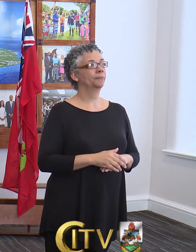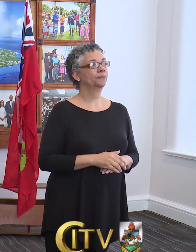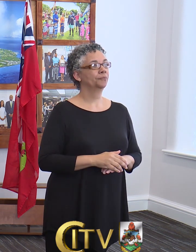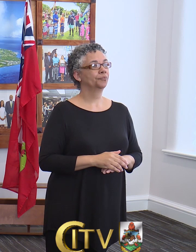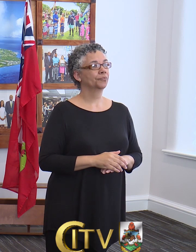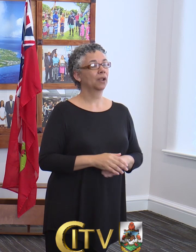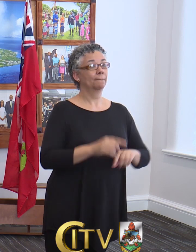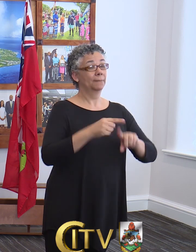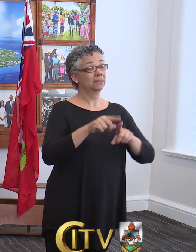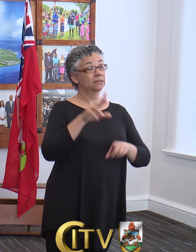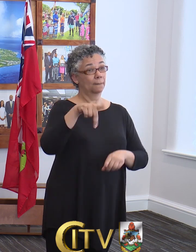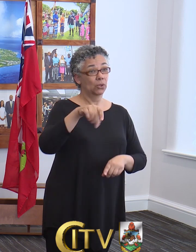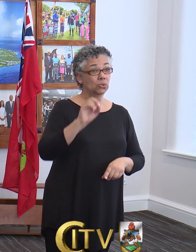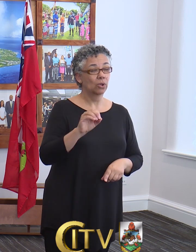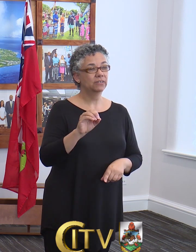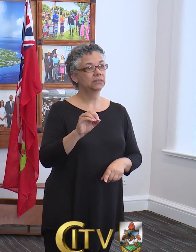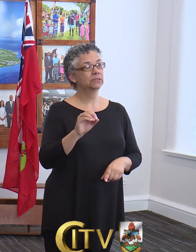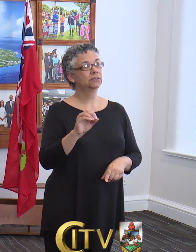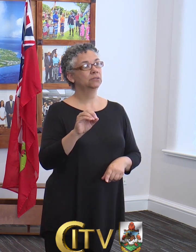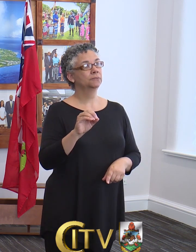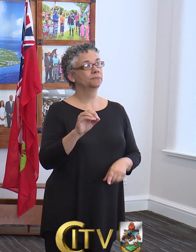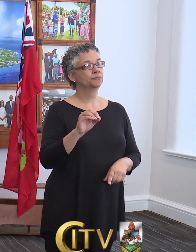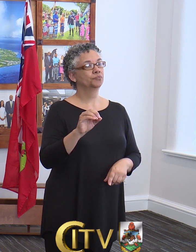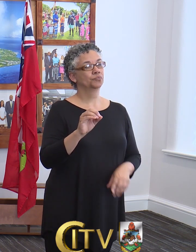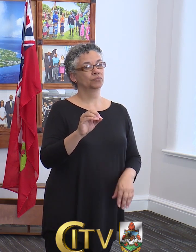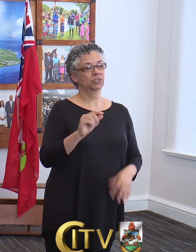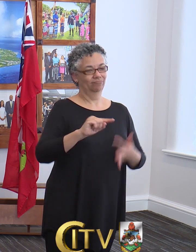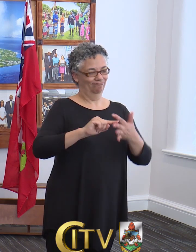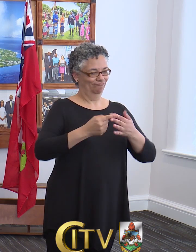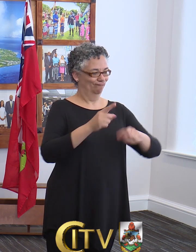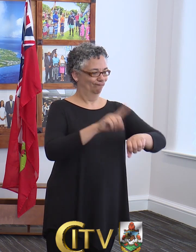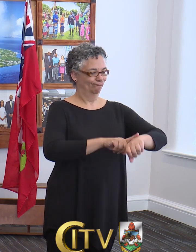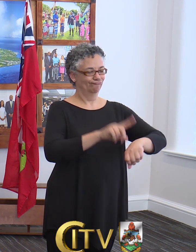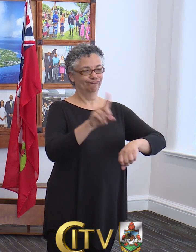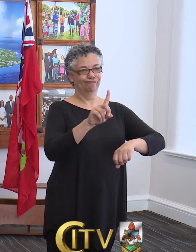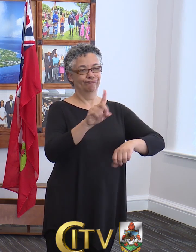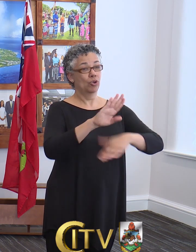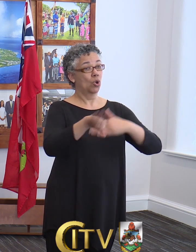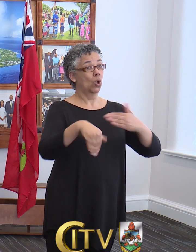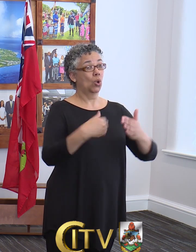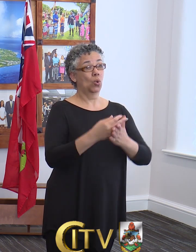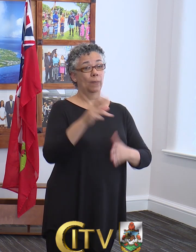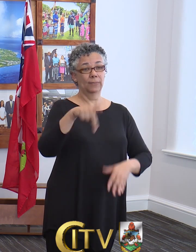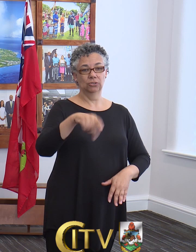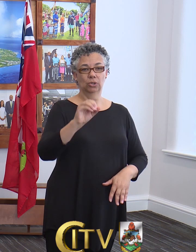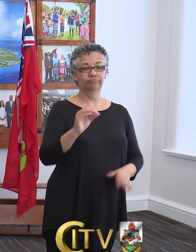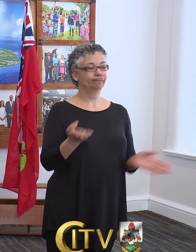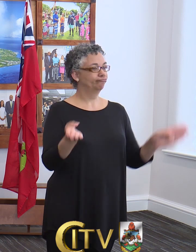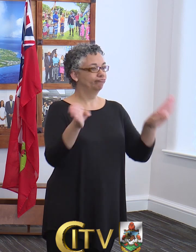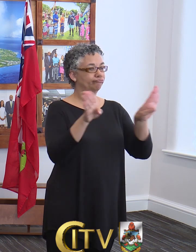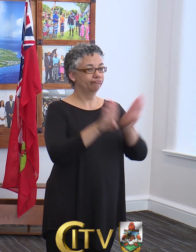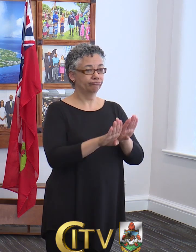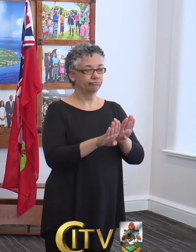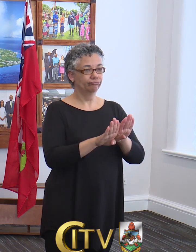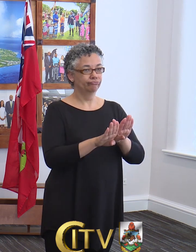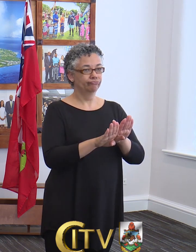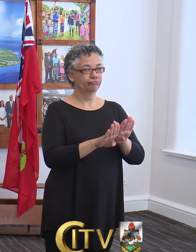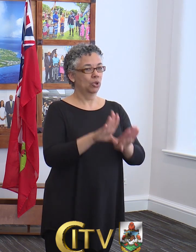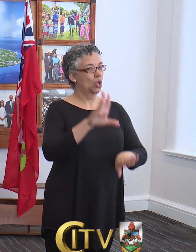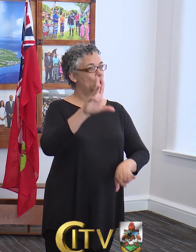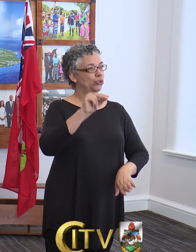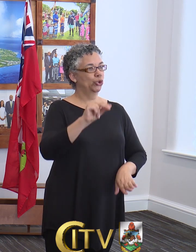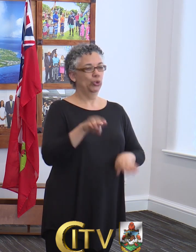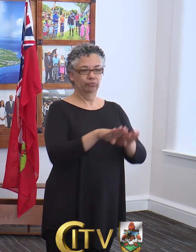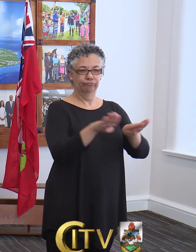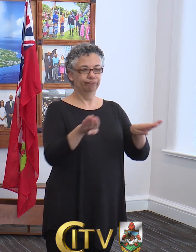the post office will be, as of one today, all post office locations have closed, and no local